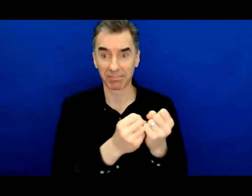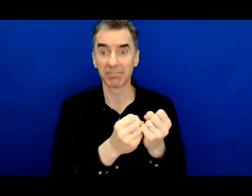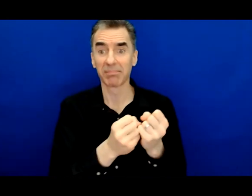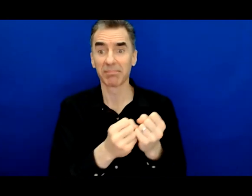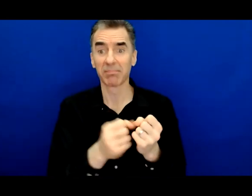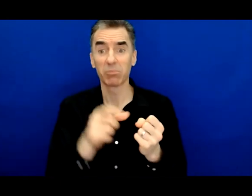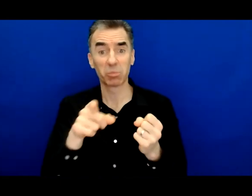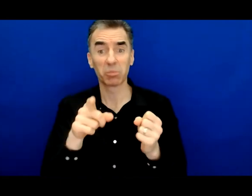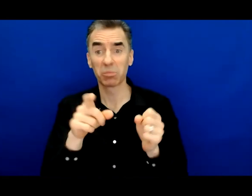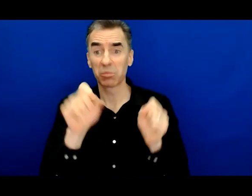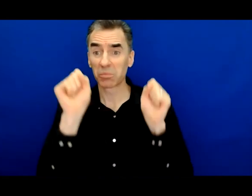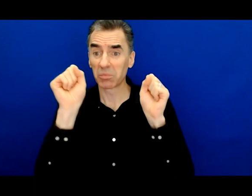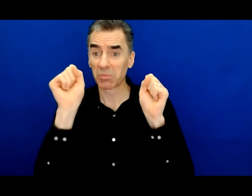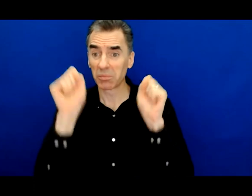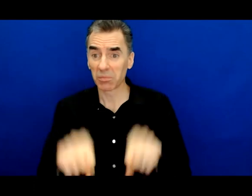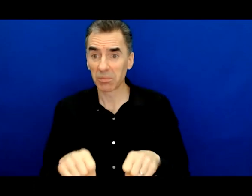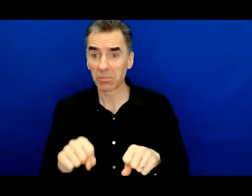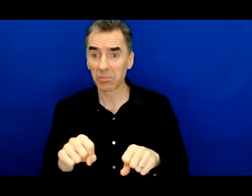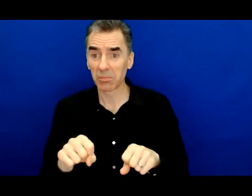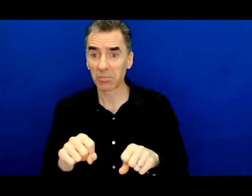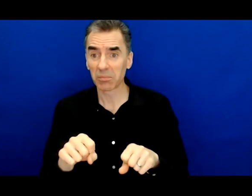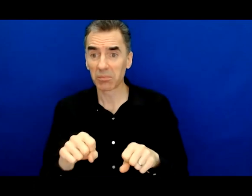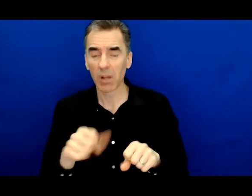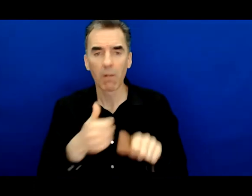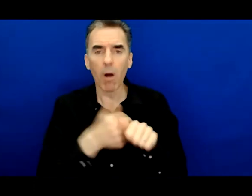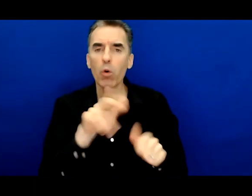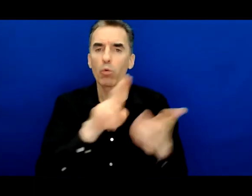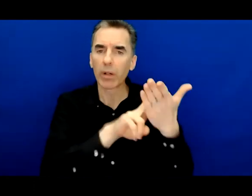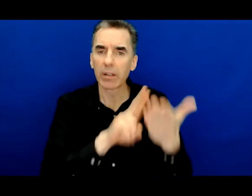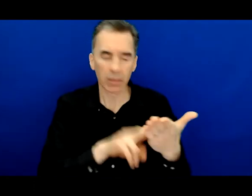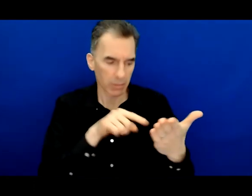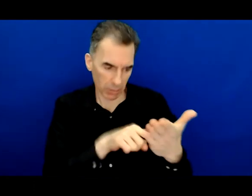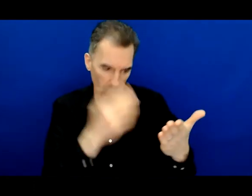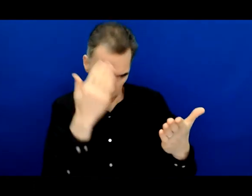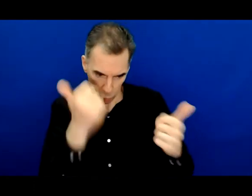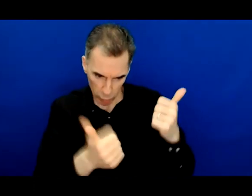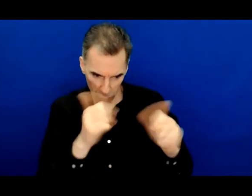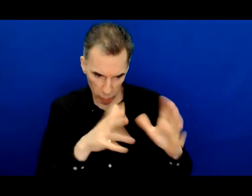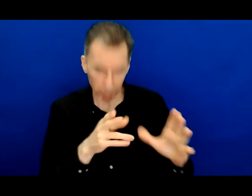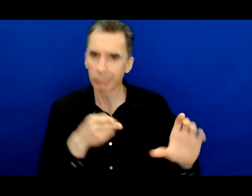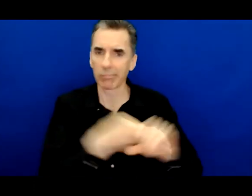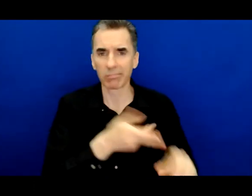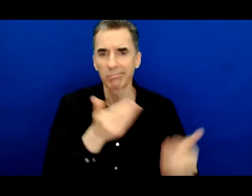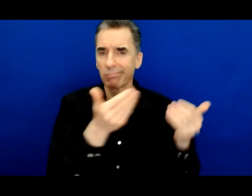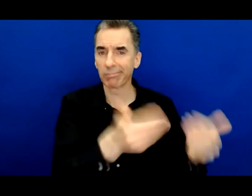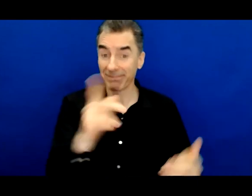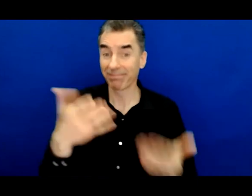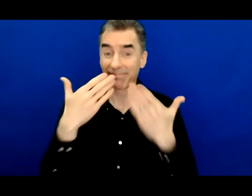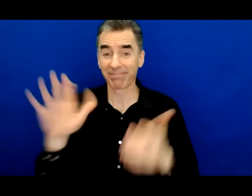log into your sessions based on how you registered and how you have the breakout session links so thanks again everyone